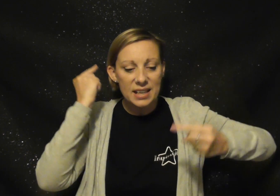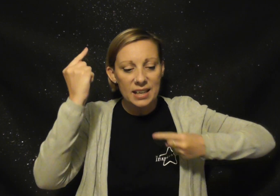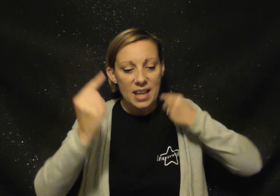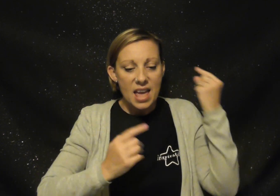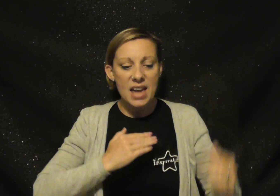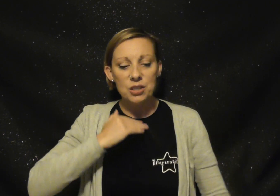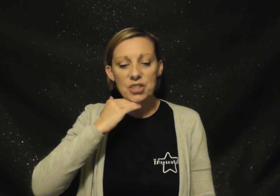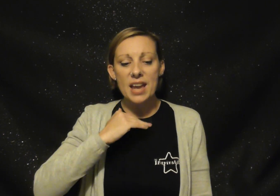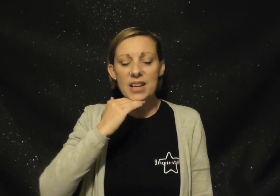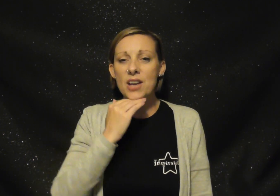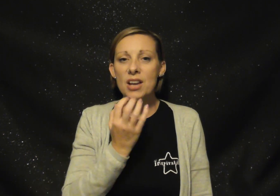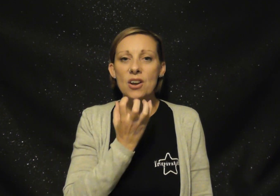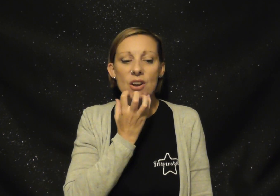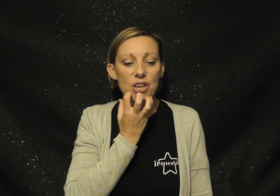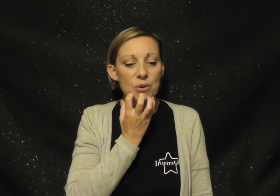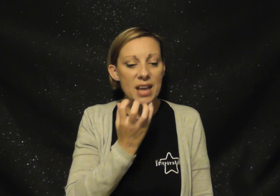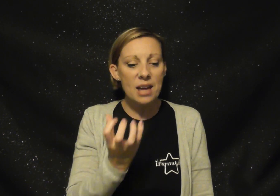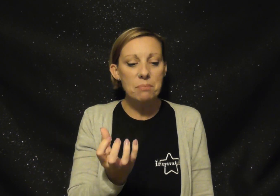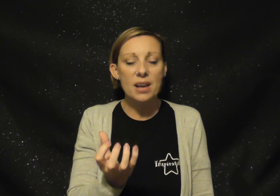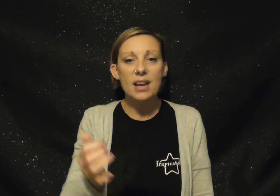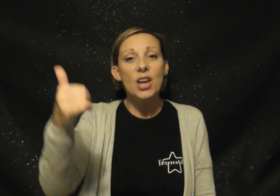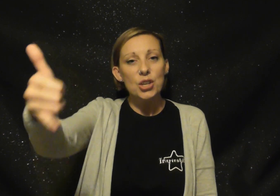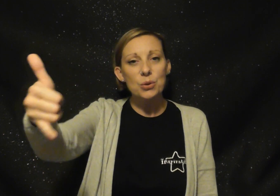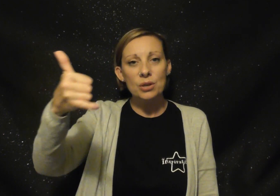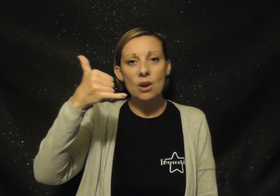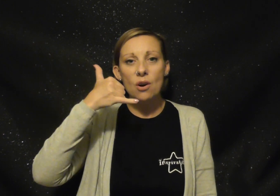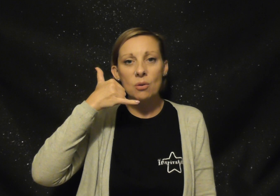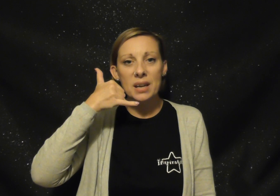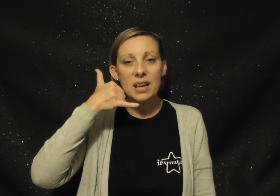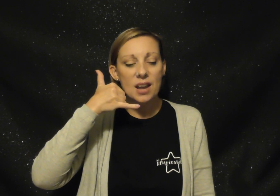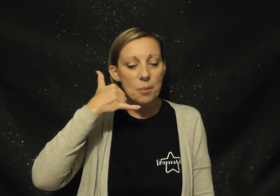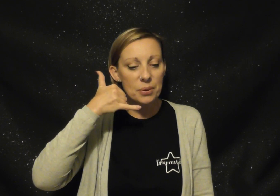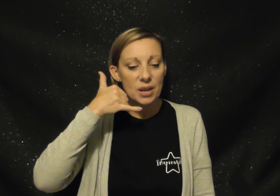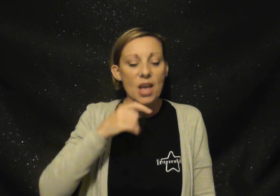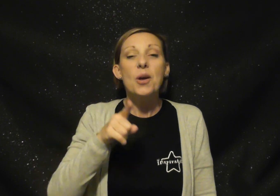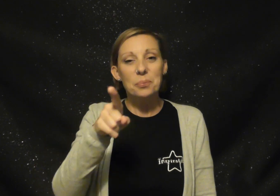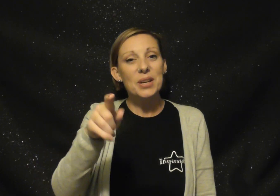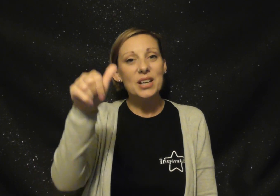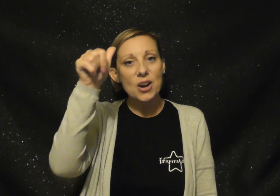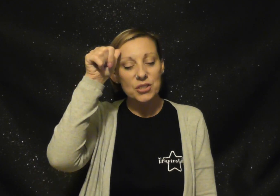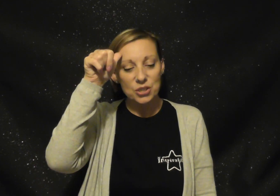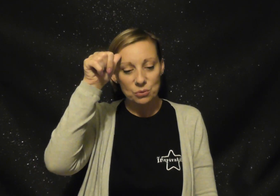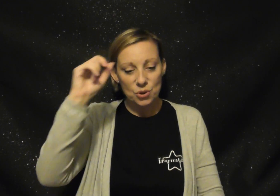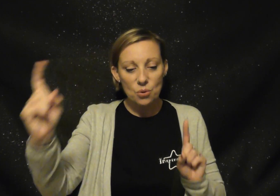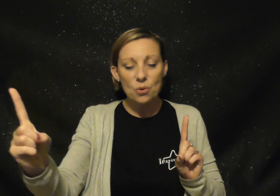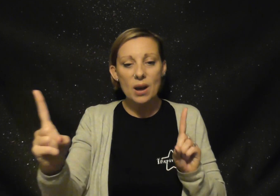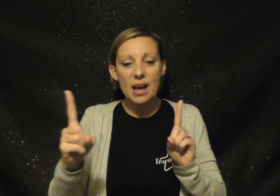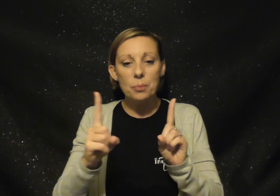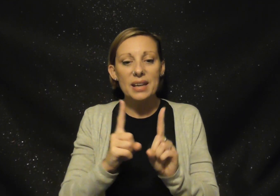And you've taken all you can bear You can call me up because you know I'll be